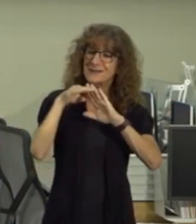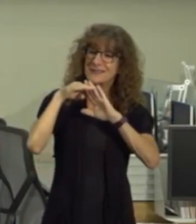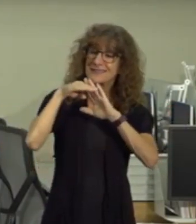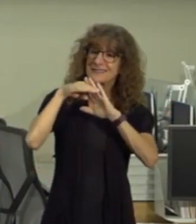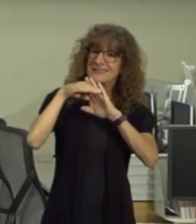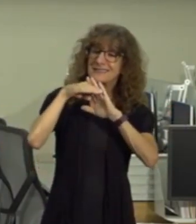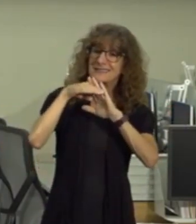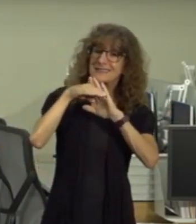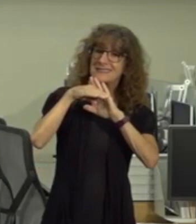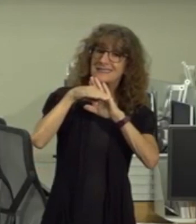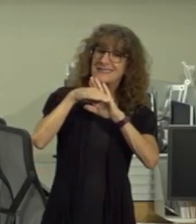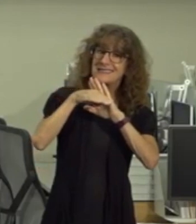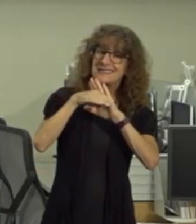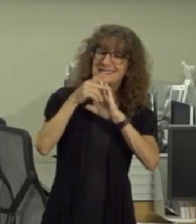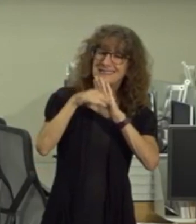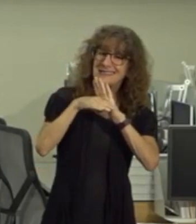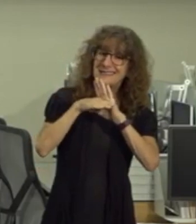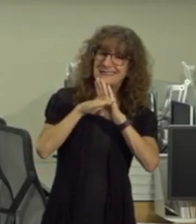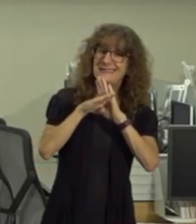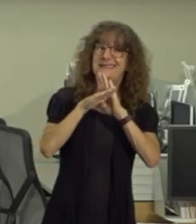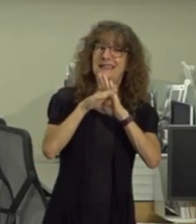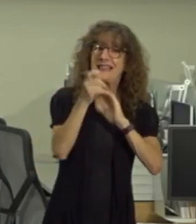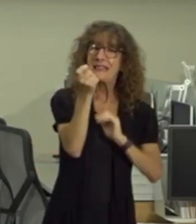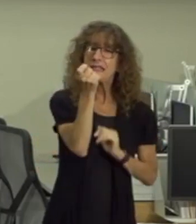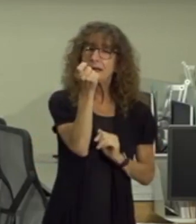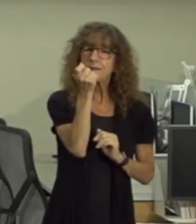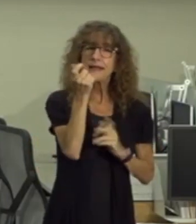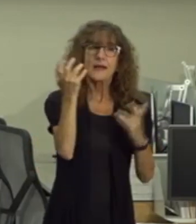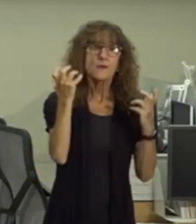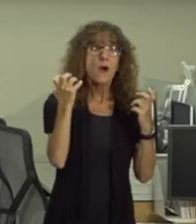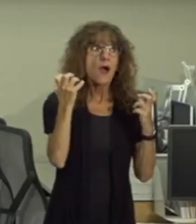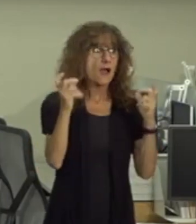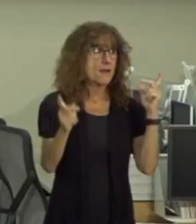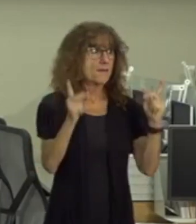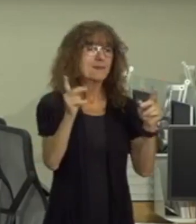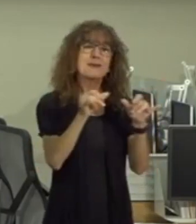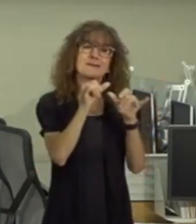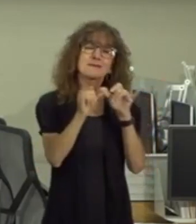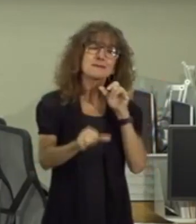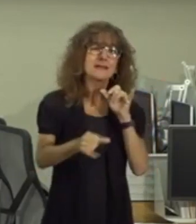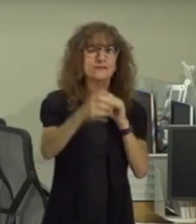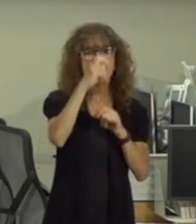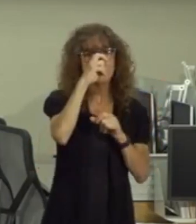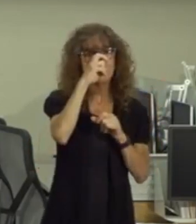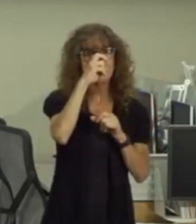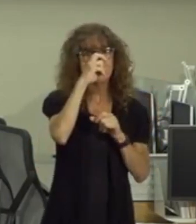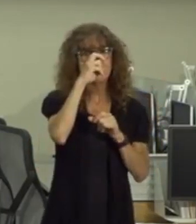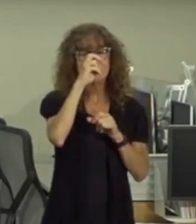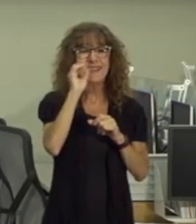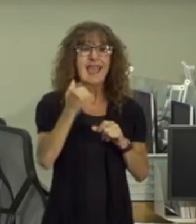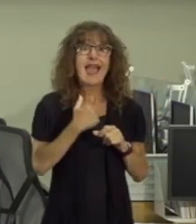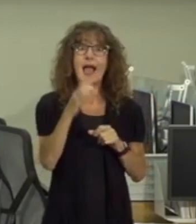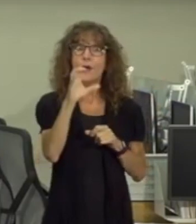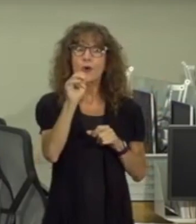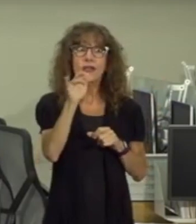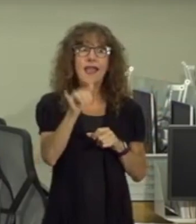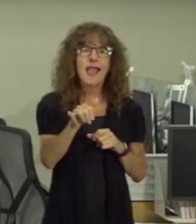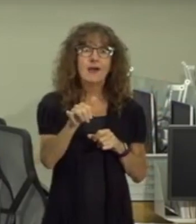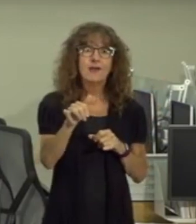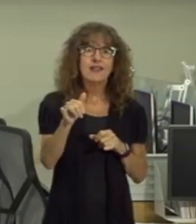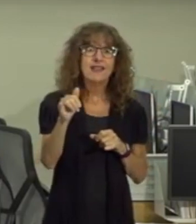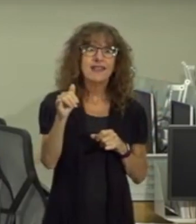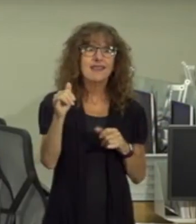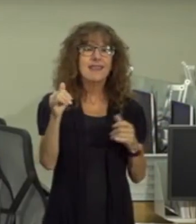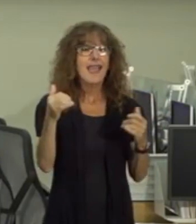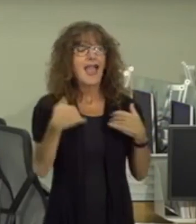direction uh that we did see a slight increase and we want to make sure that people are still vigilant that said our county has one